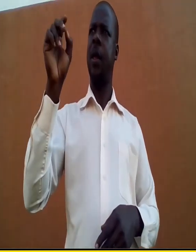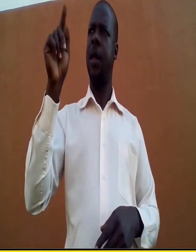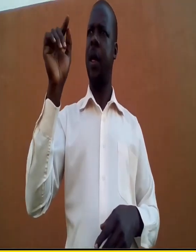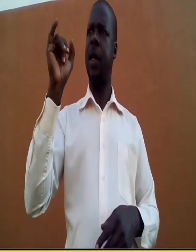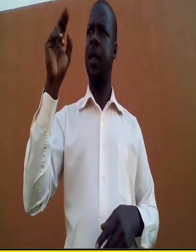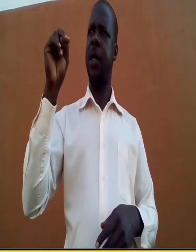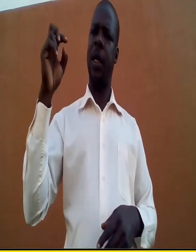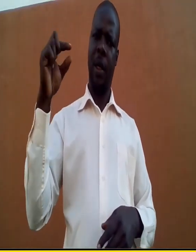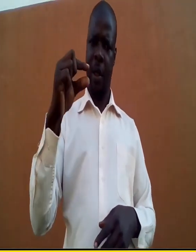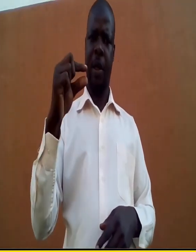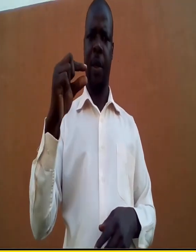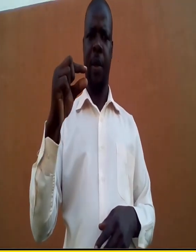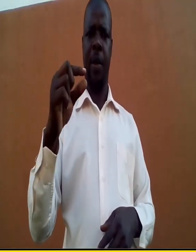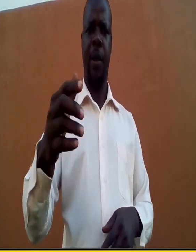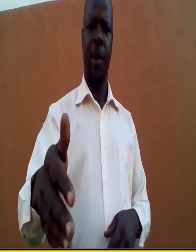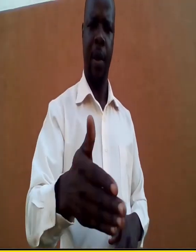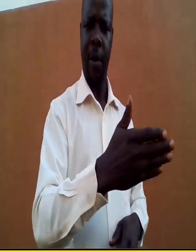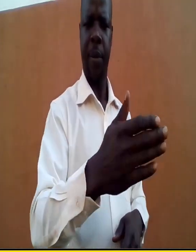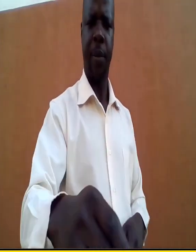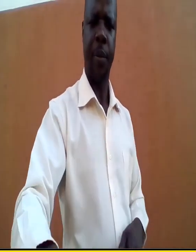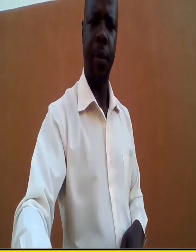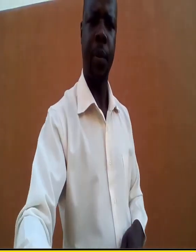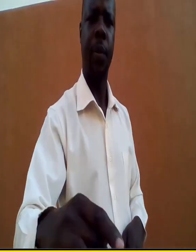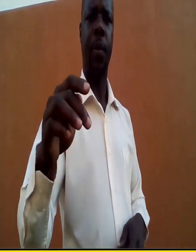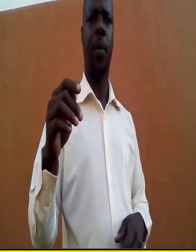And that is called hunting.